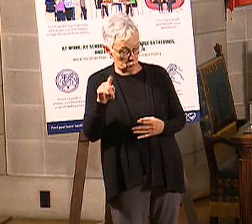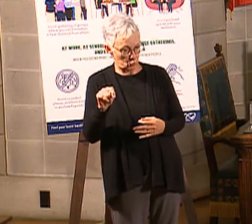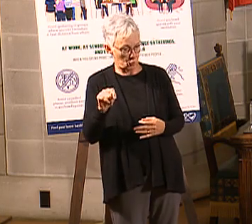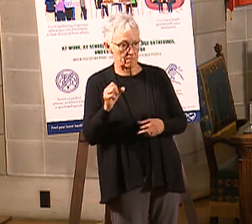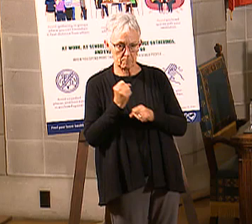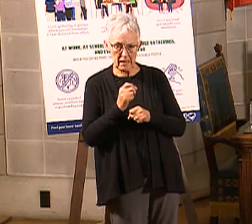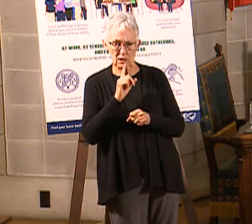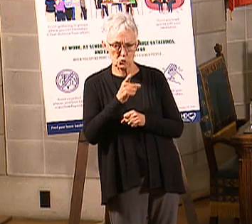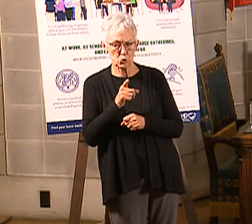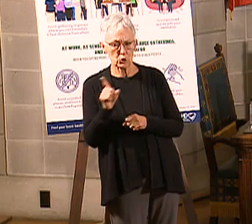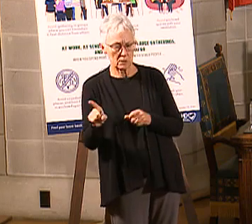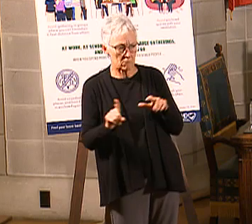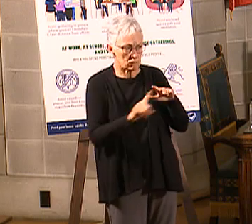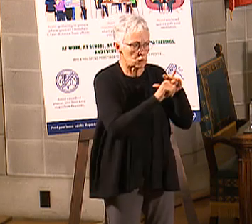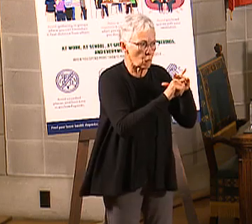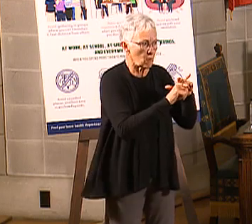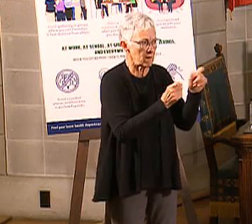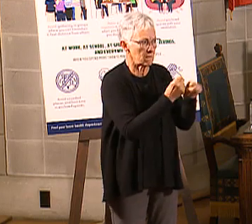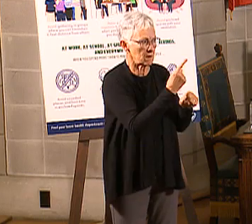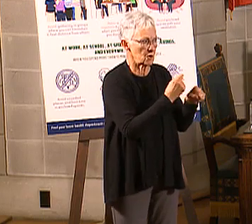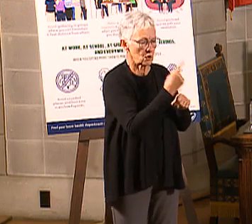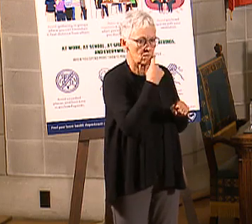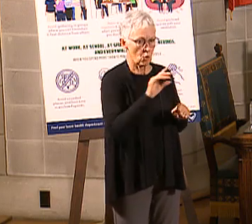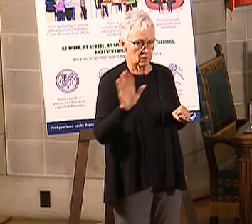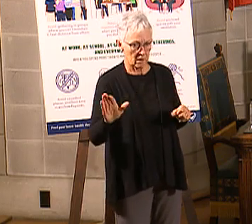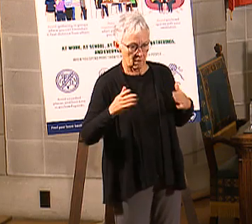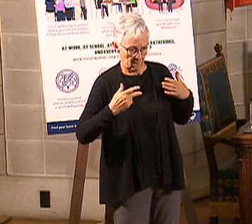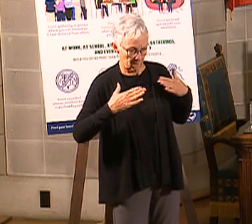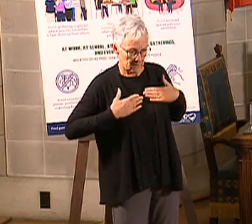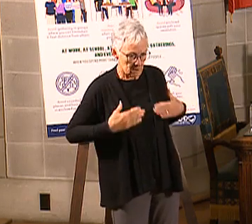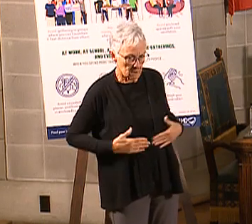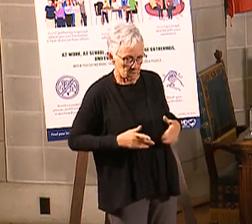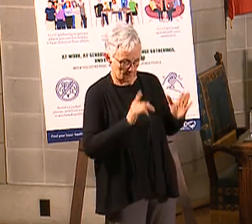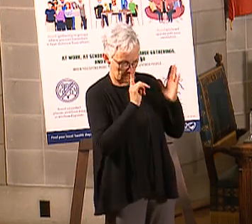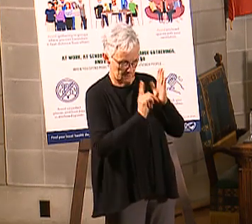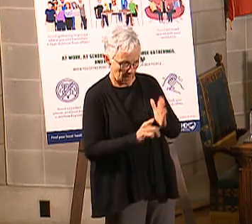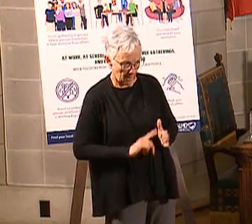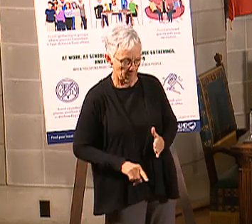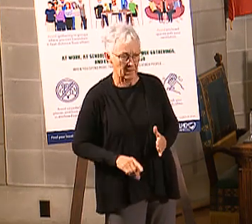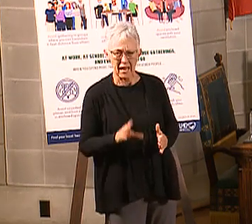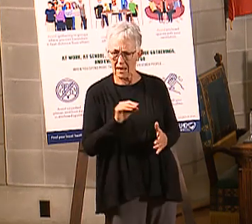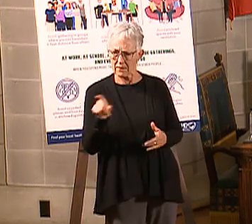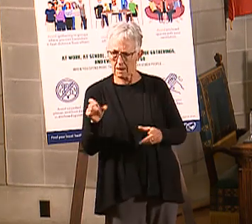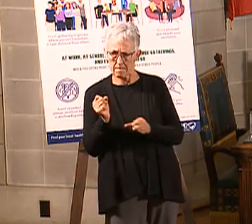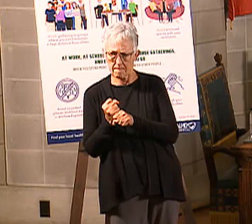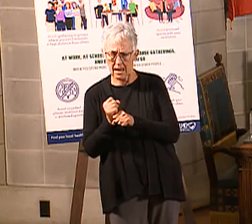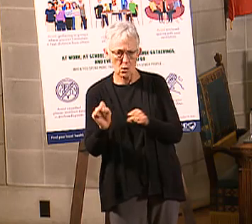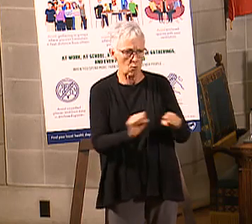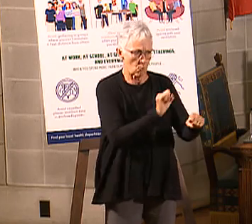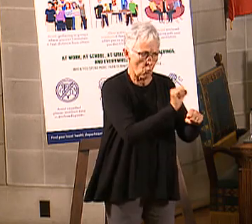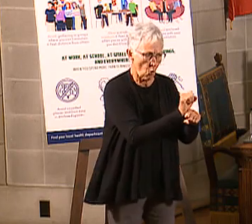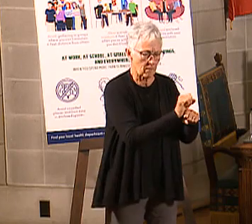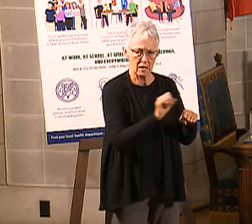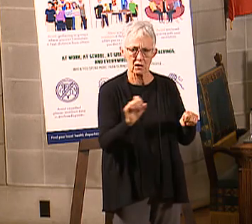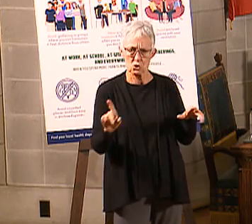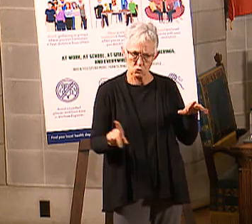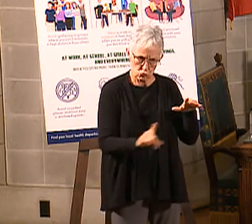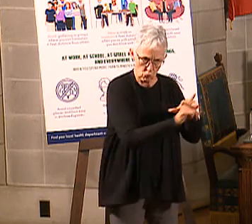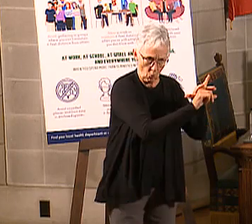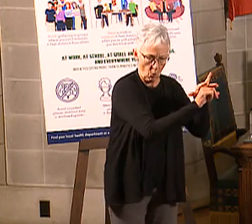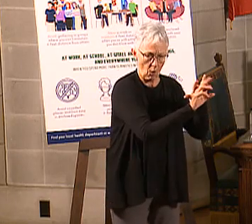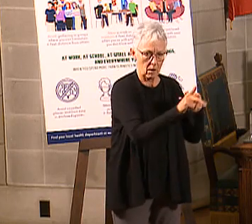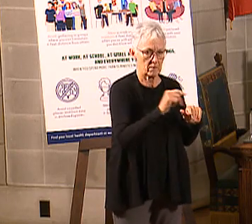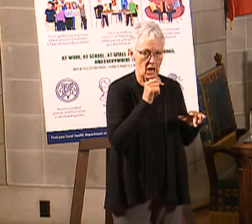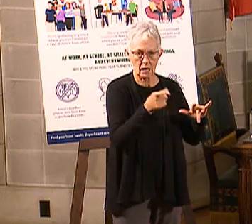doctor every year. That when they make an appointment, that they show up, unless they've got a really good reason to not show up to their